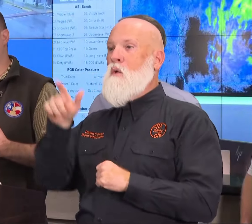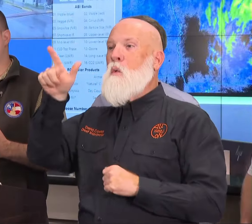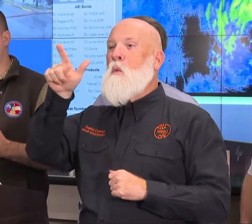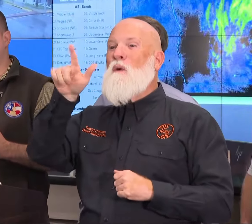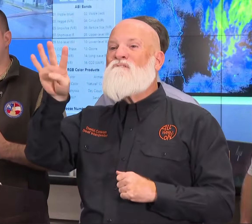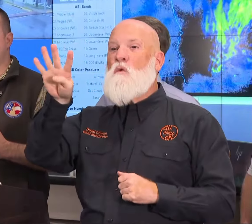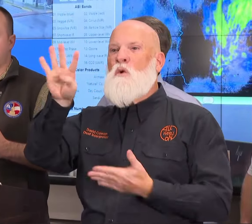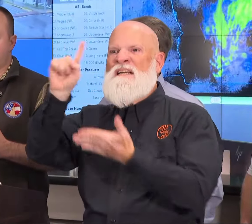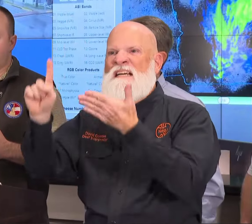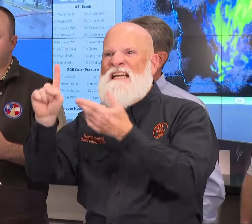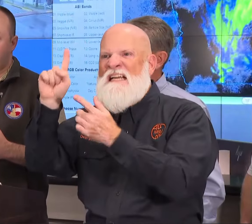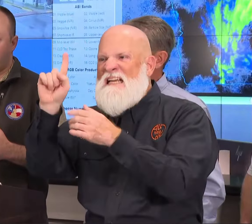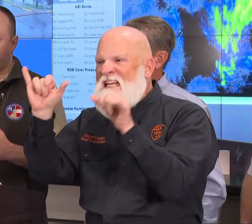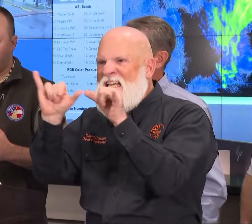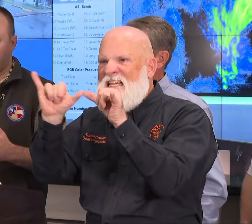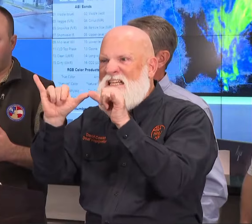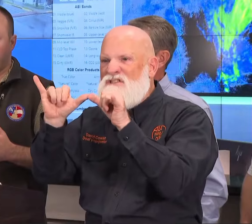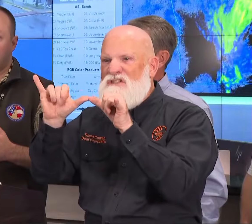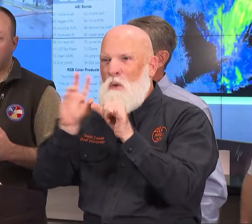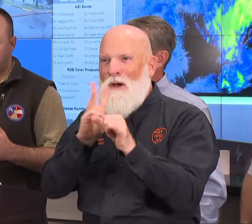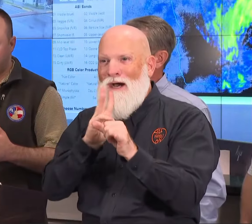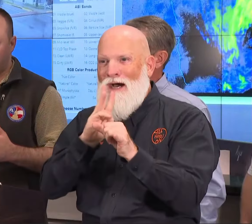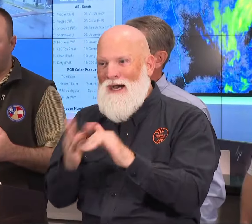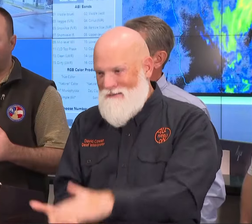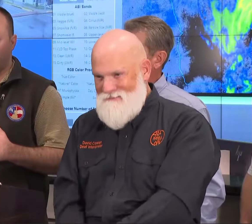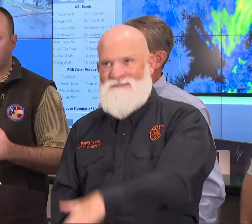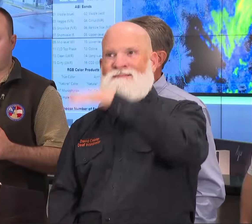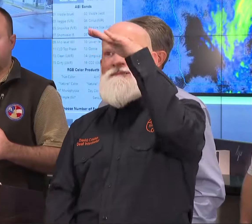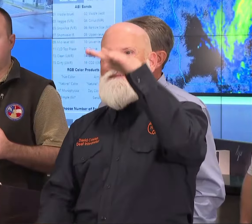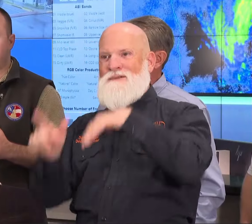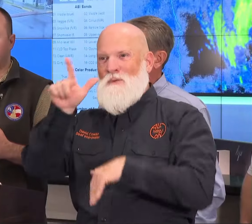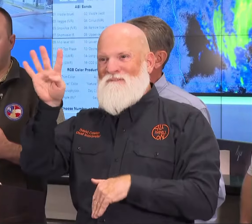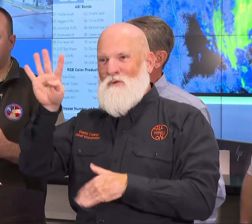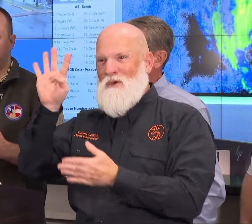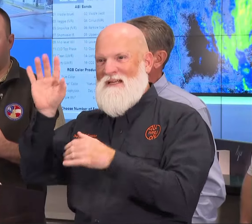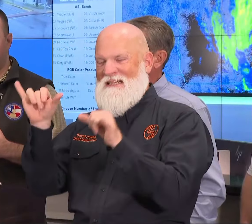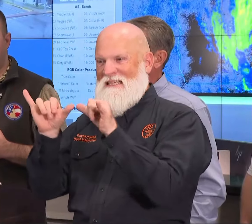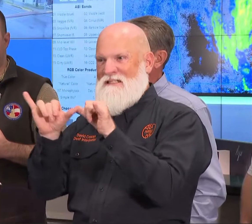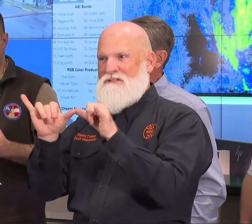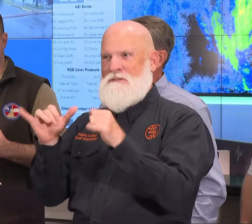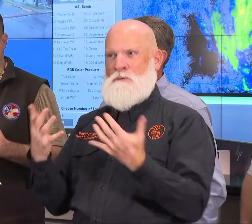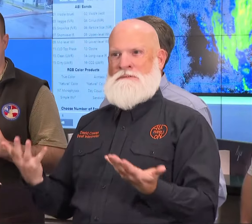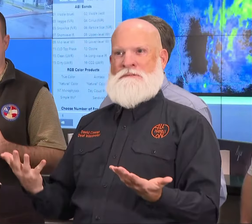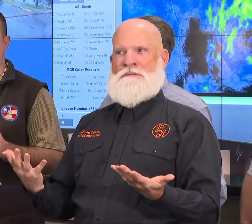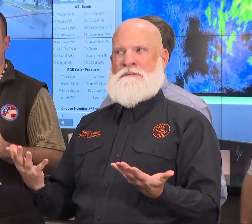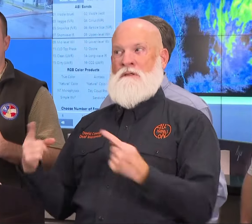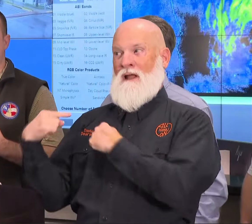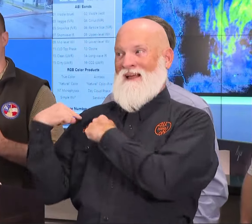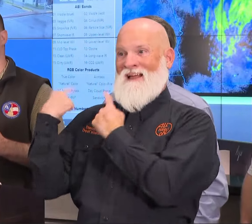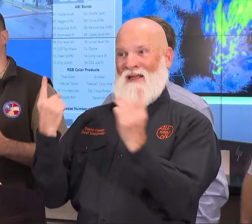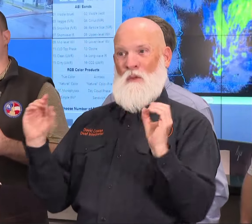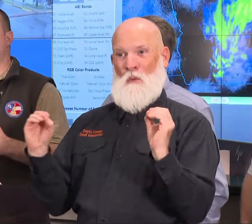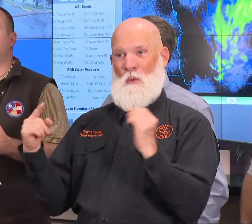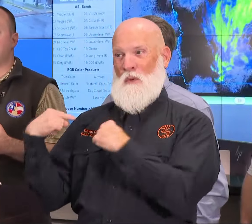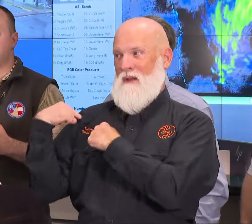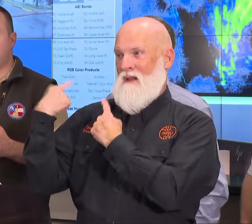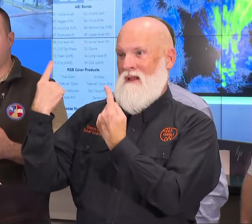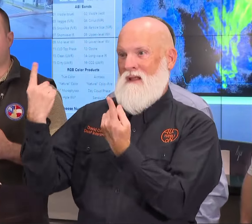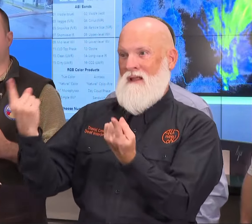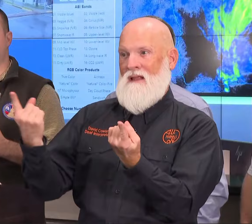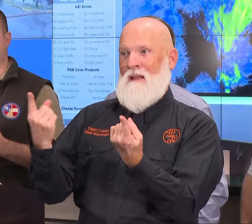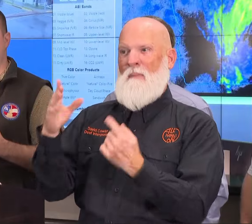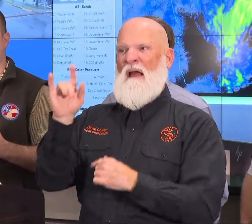So if we do see that storm track further inland over the next couple of days, we could start to approach that level. So it wouldn't be